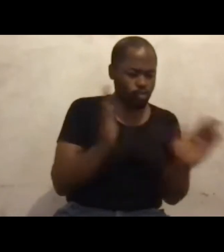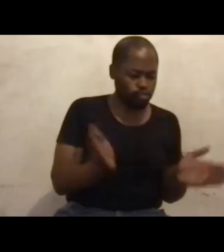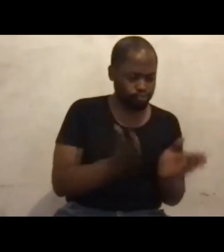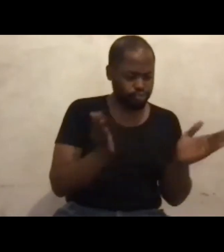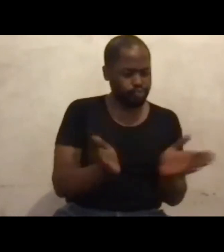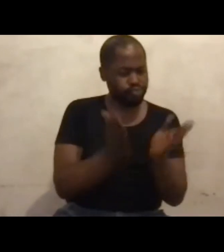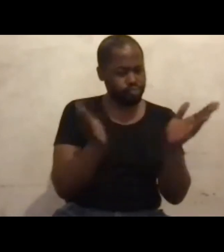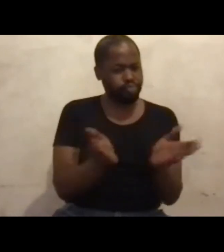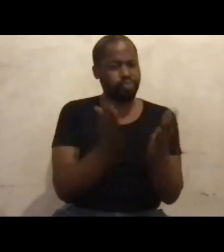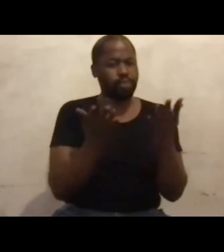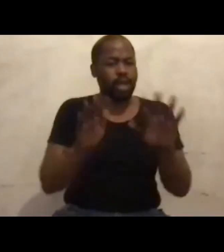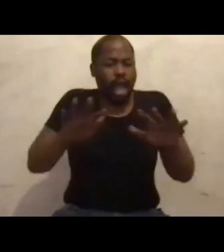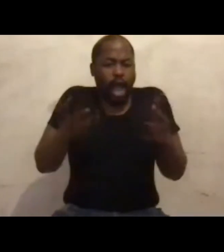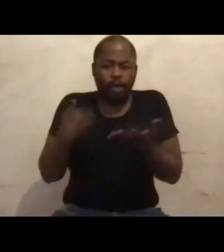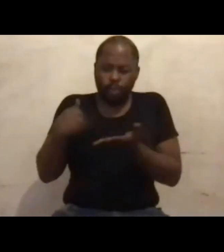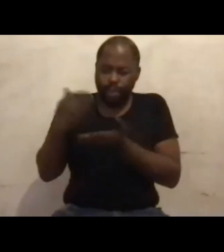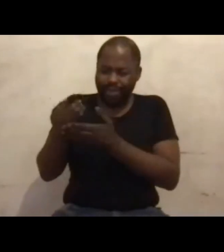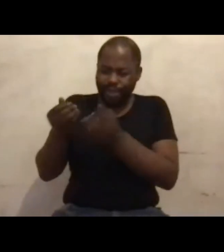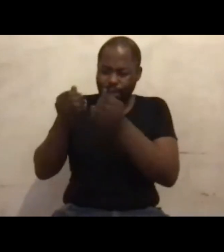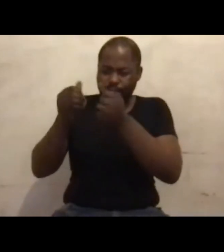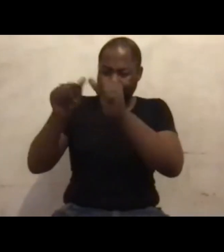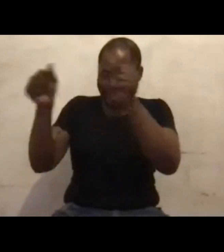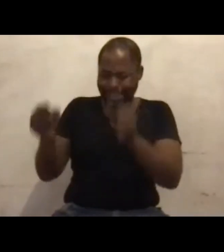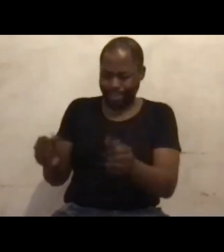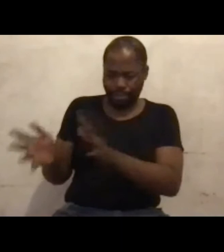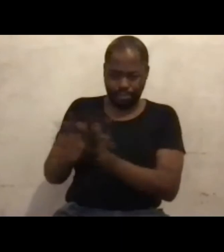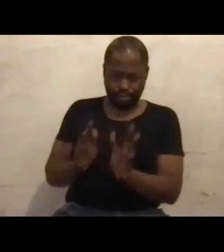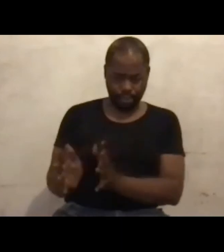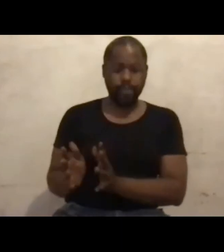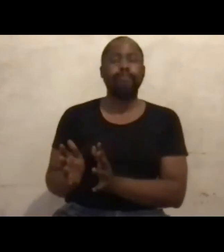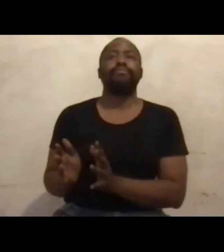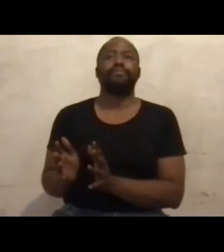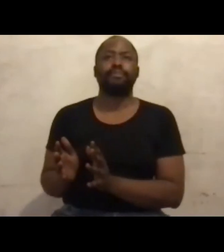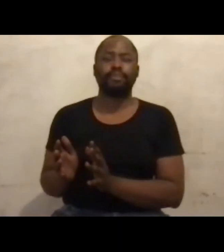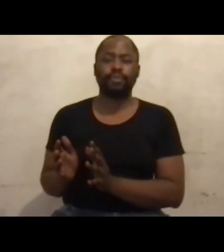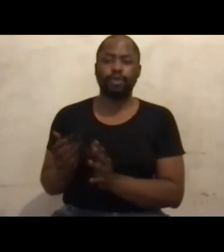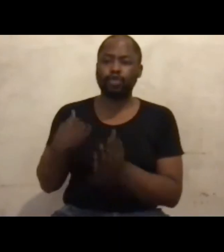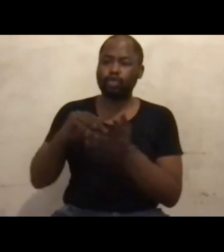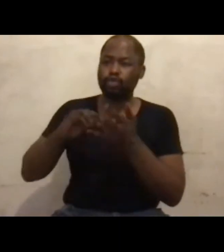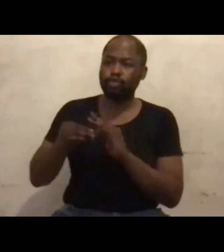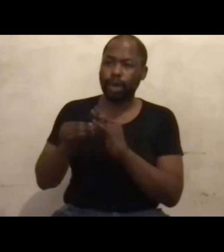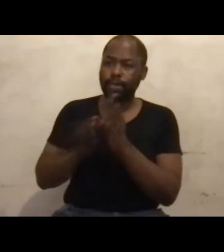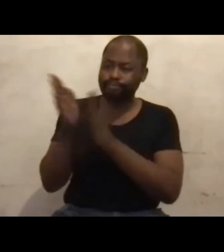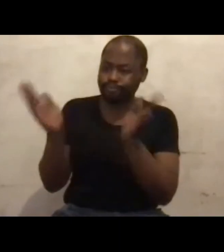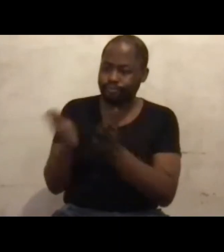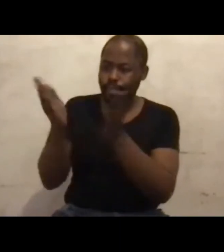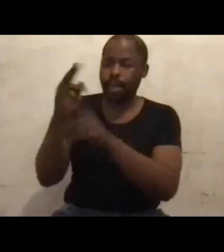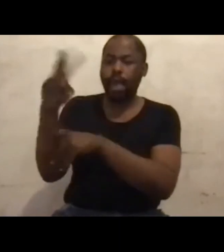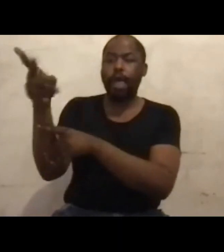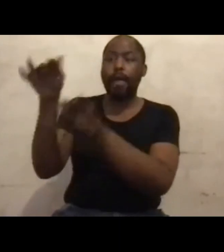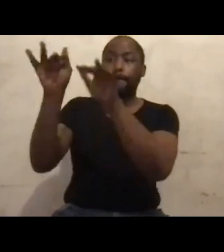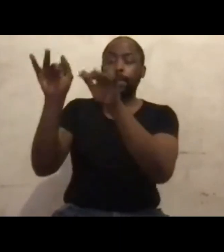how do I think a motivational speaker should be poised in order to inspire the audience with both words and action?